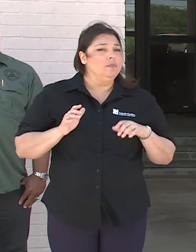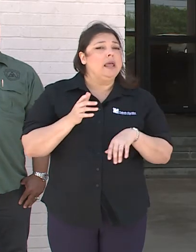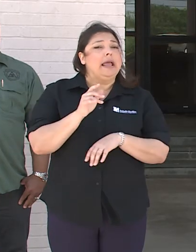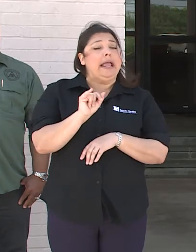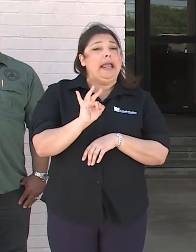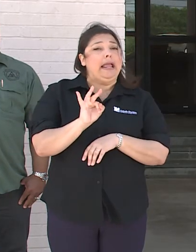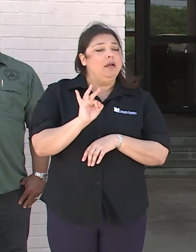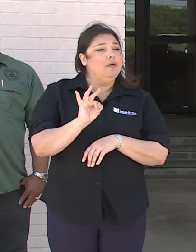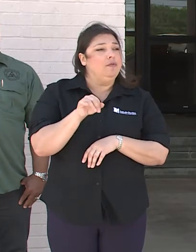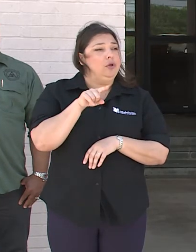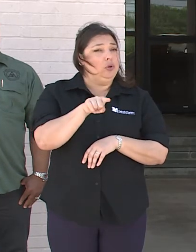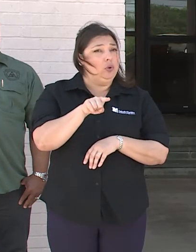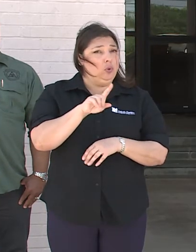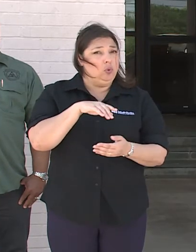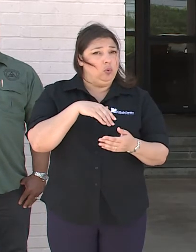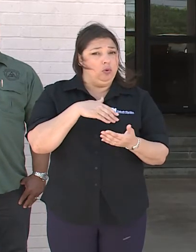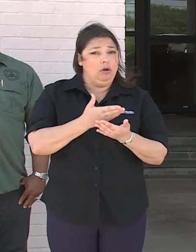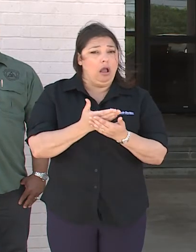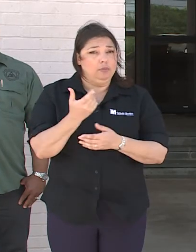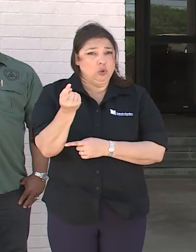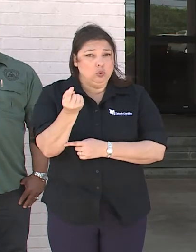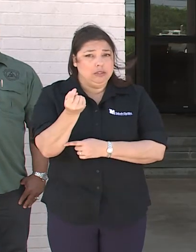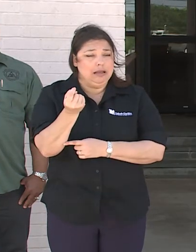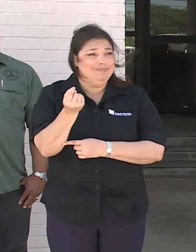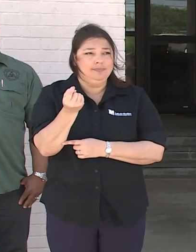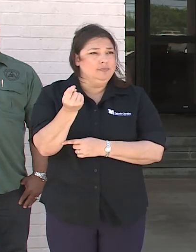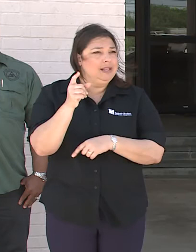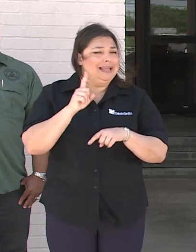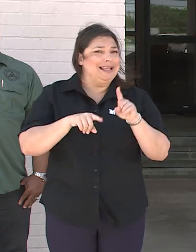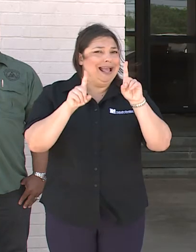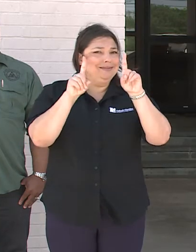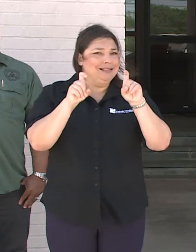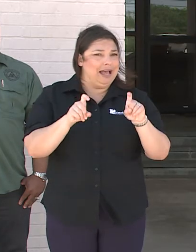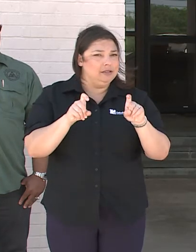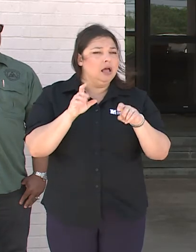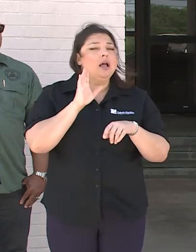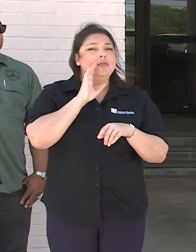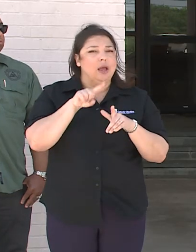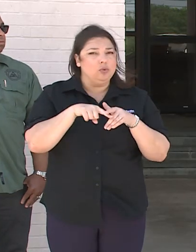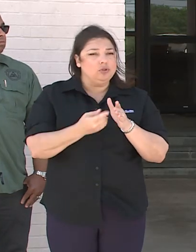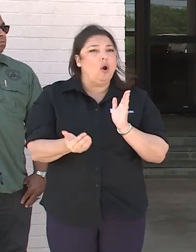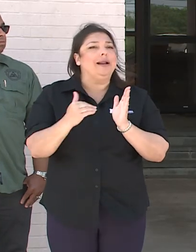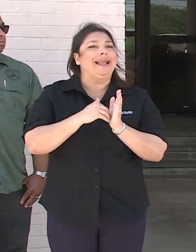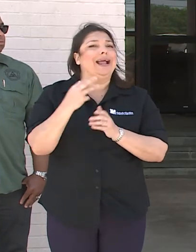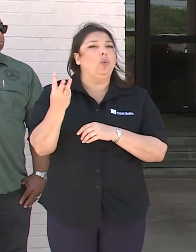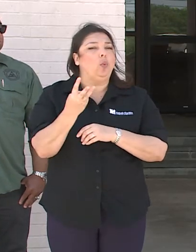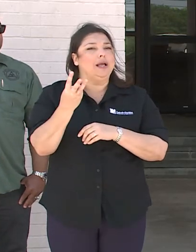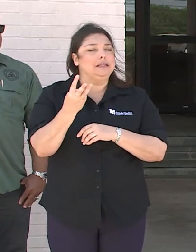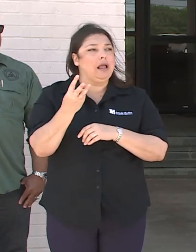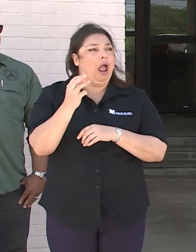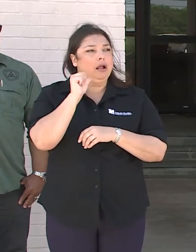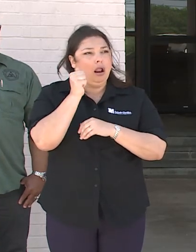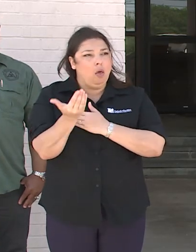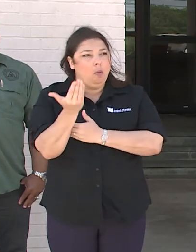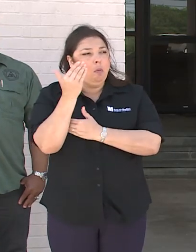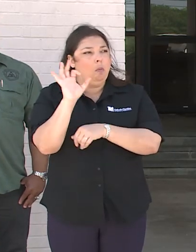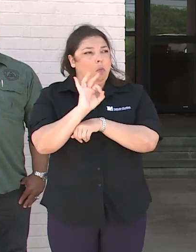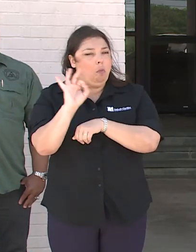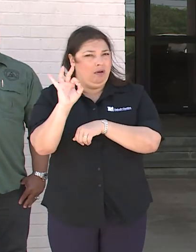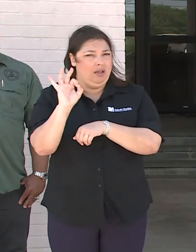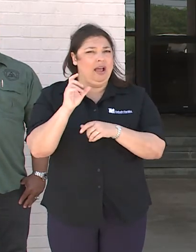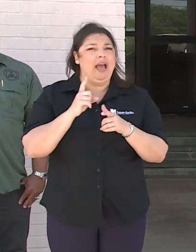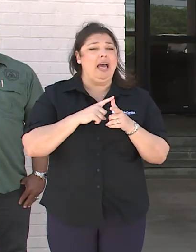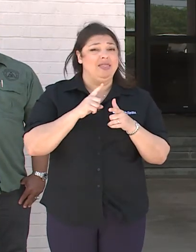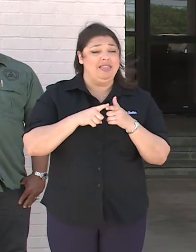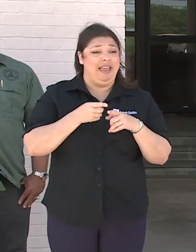if you come in on Tuesday and are not able to be tested, they're going to start back again on Wednesday at 9 a.m. And then after